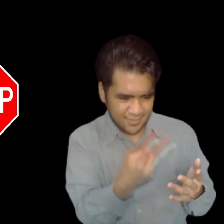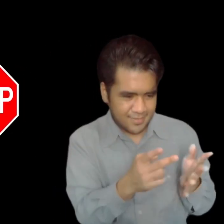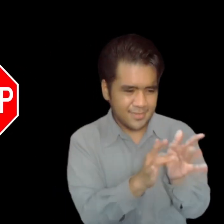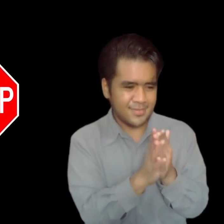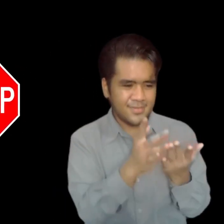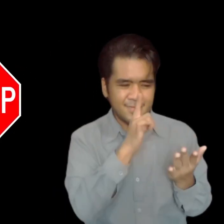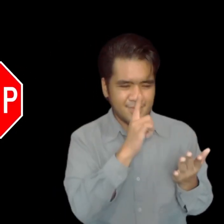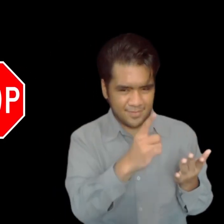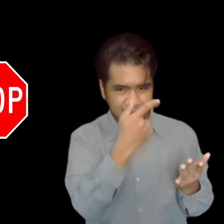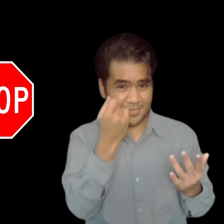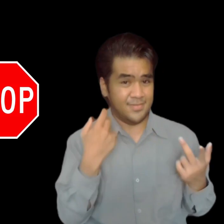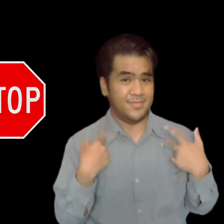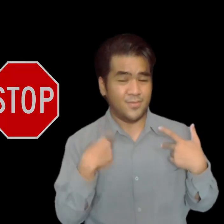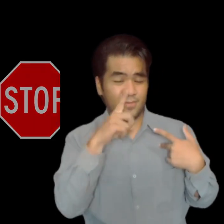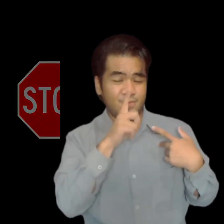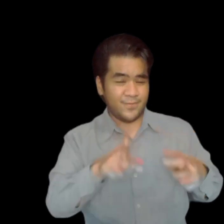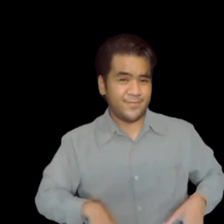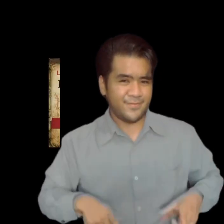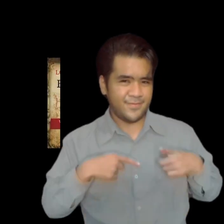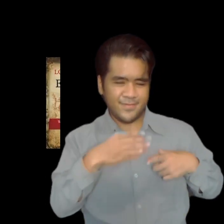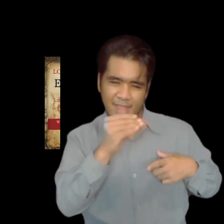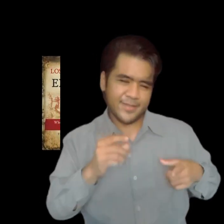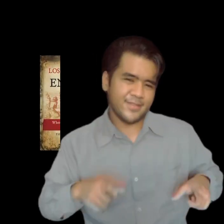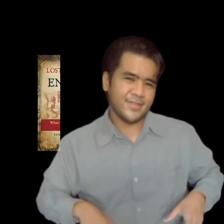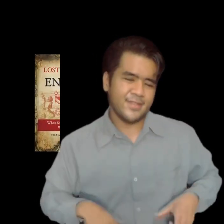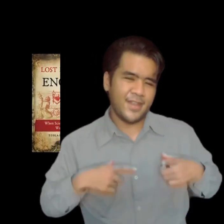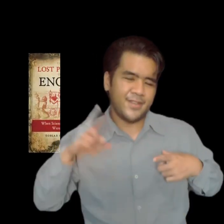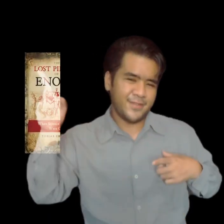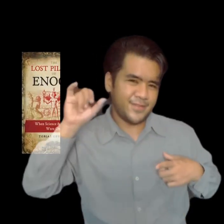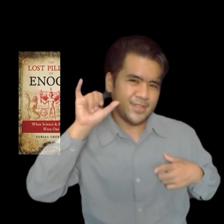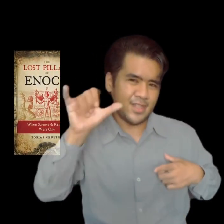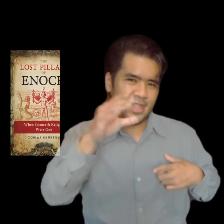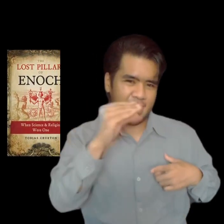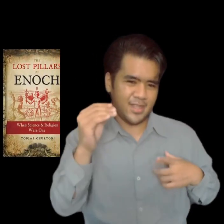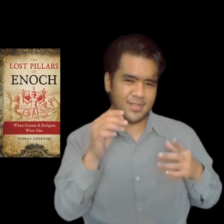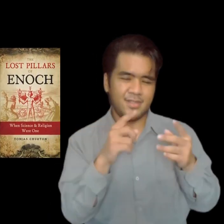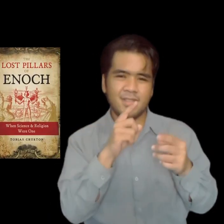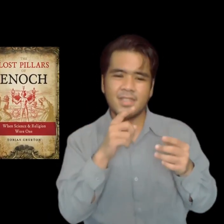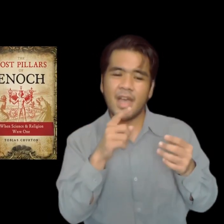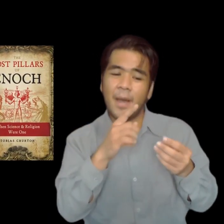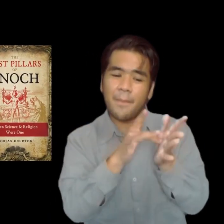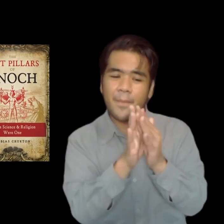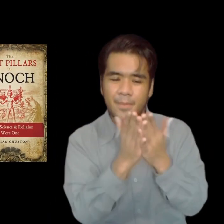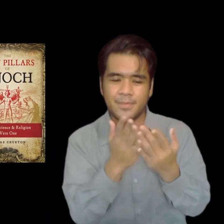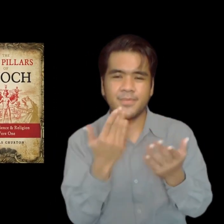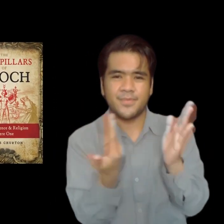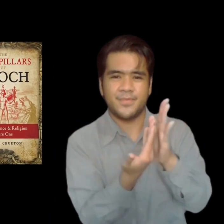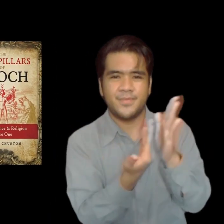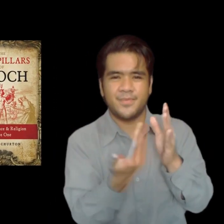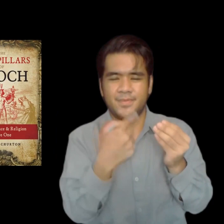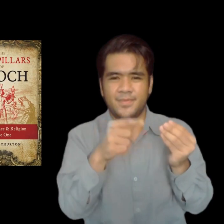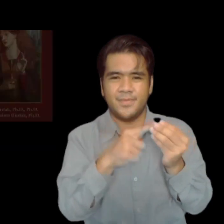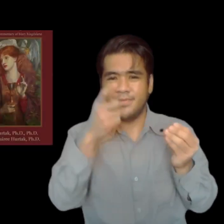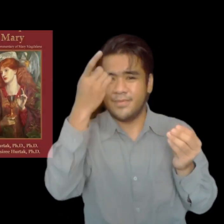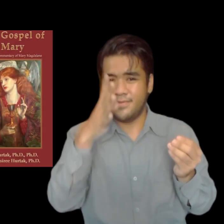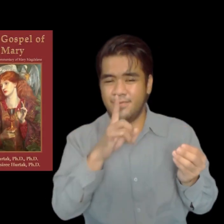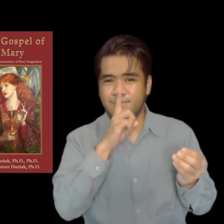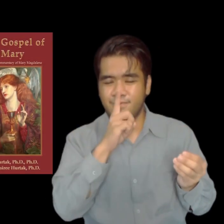It may contain some truth, but that's how the devil works. He mixes a little truth with a lot of lies. Many more